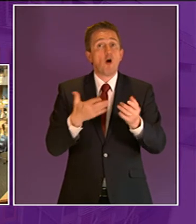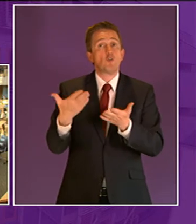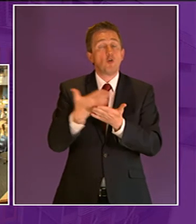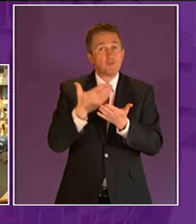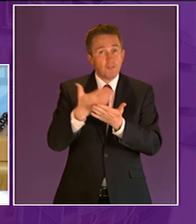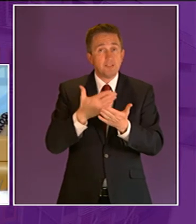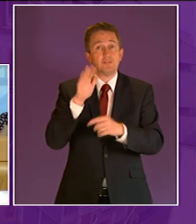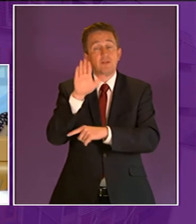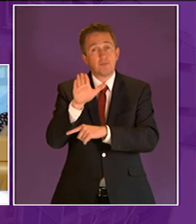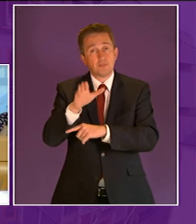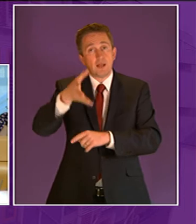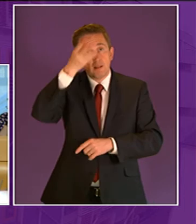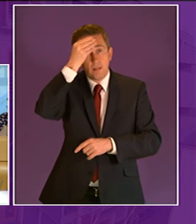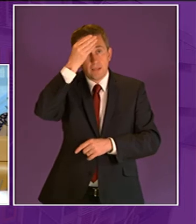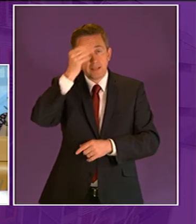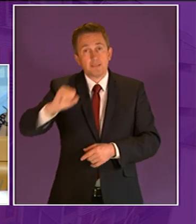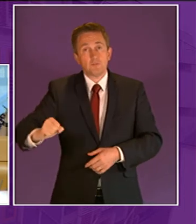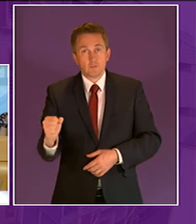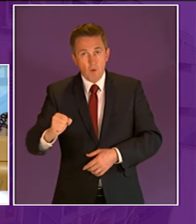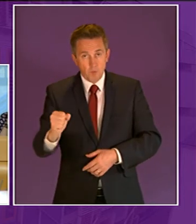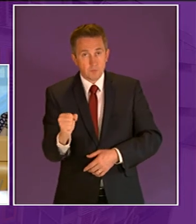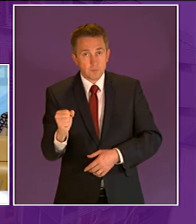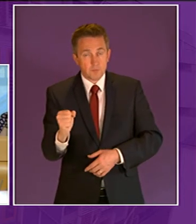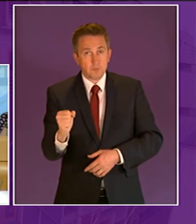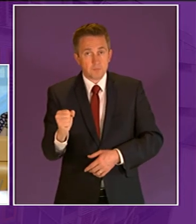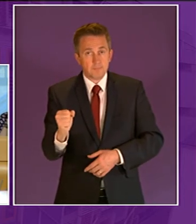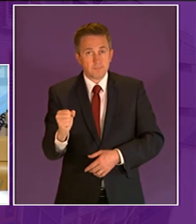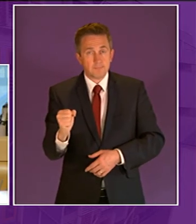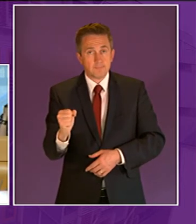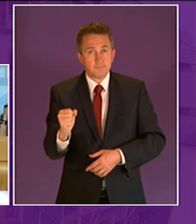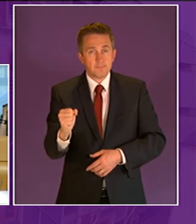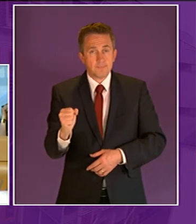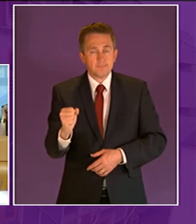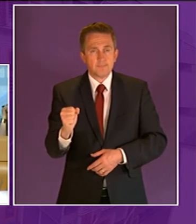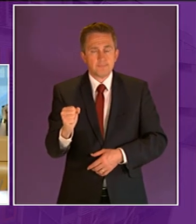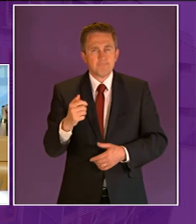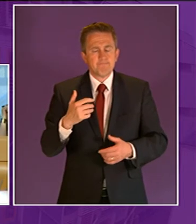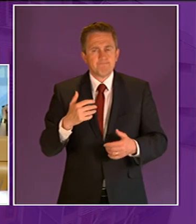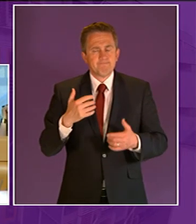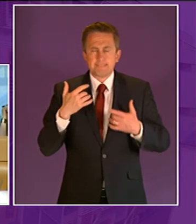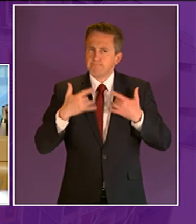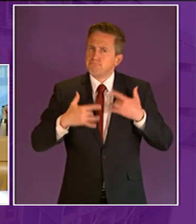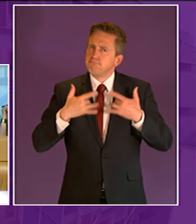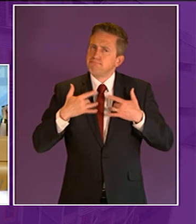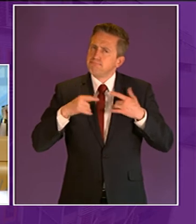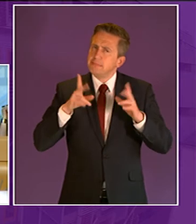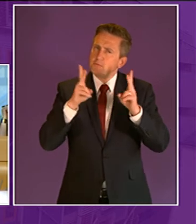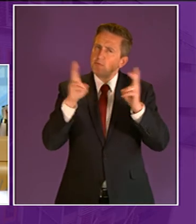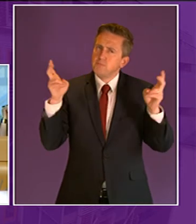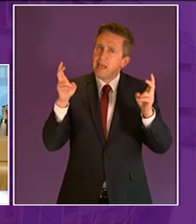learning in scotland and i want to speak in this debate because it's an issue close to my heart particularly as former environment